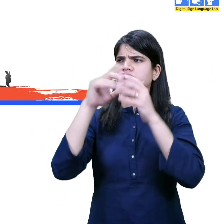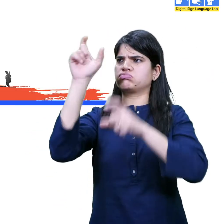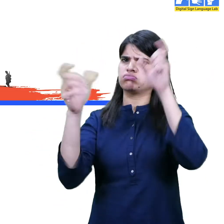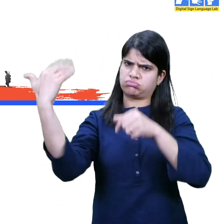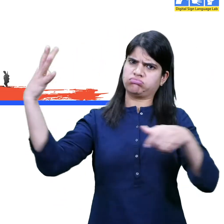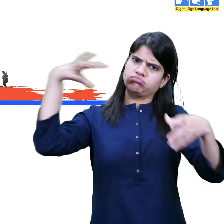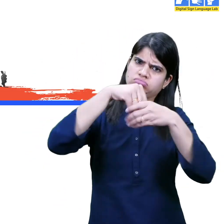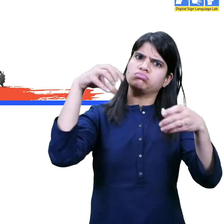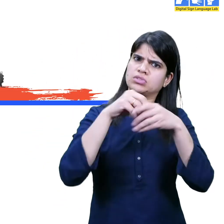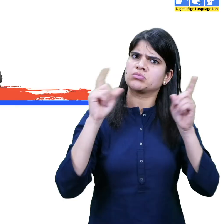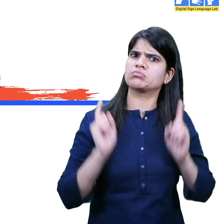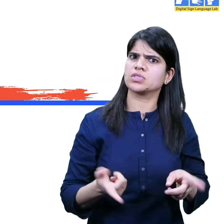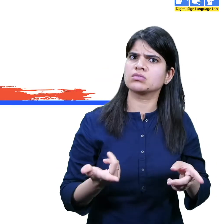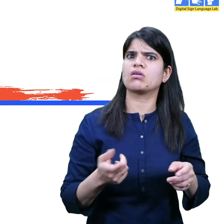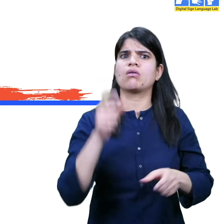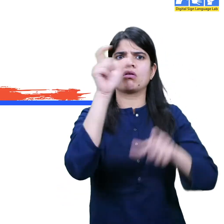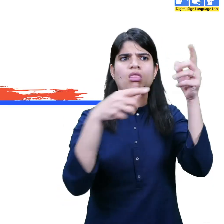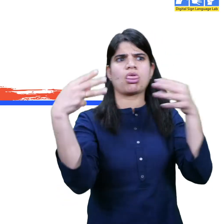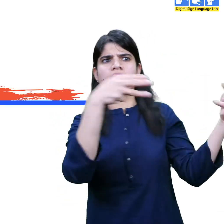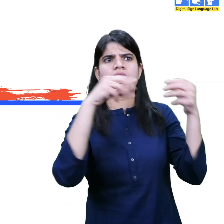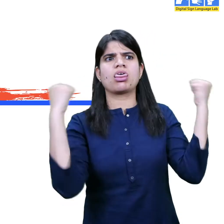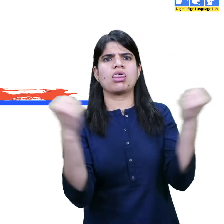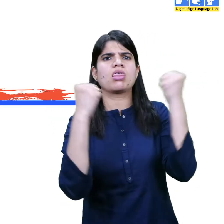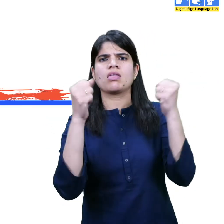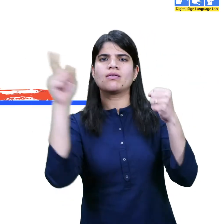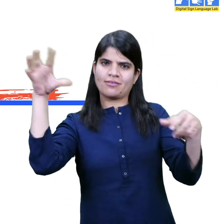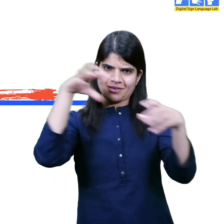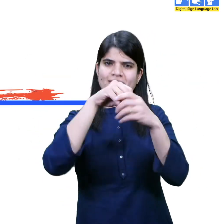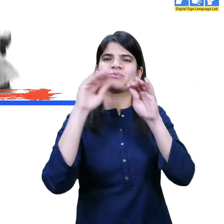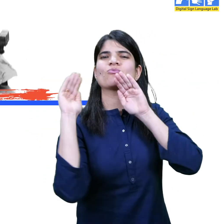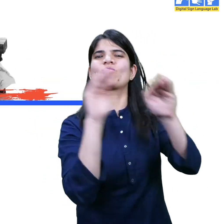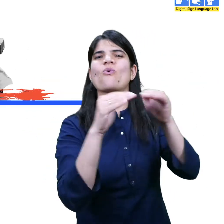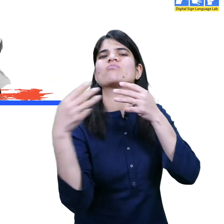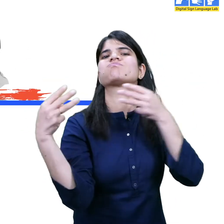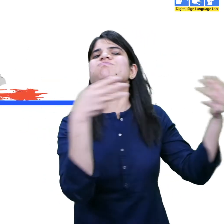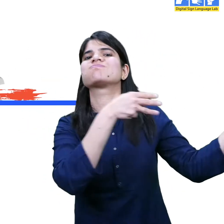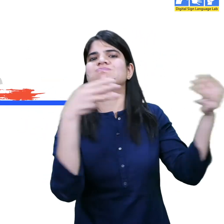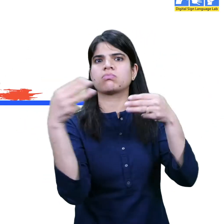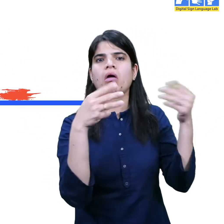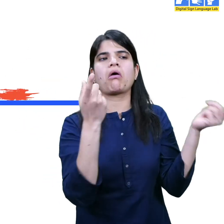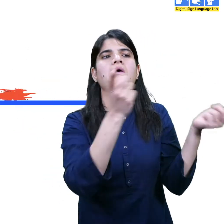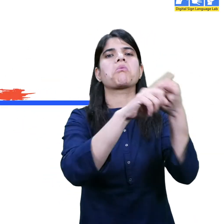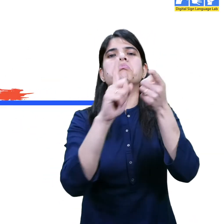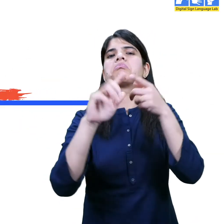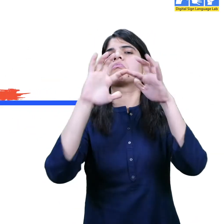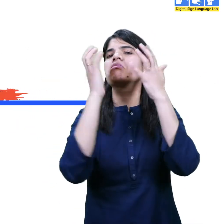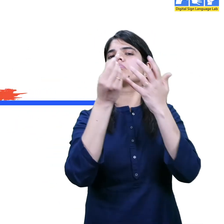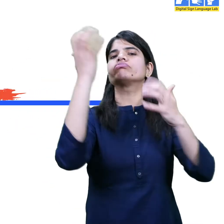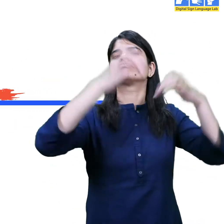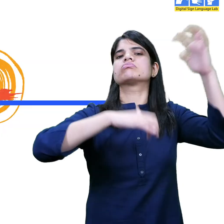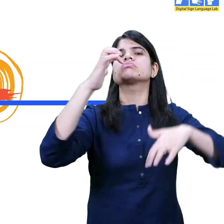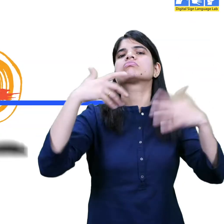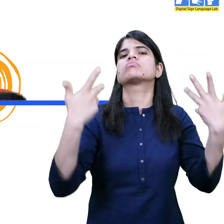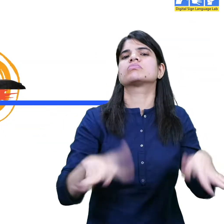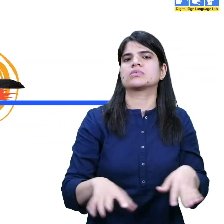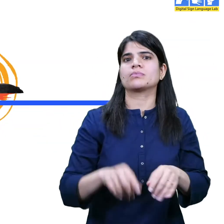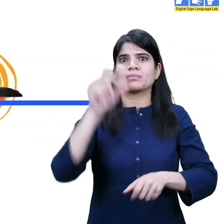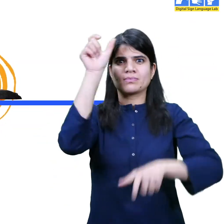to encourage women's involvement in the war effort. The devastation of war brought the nation together in support of one